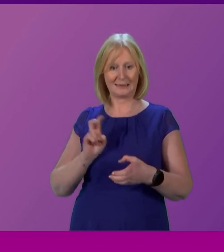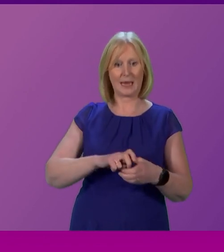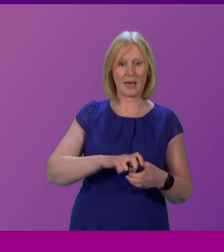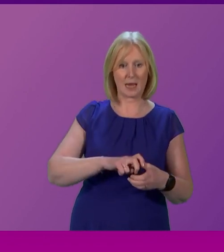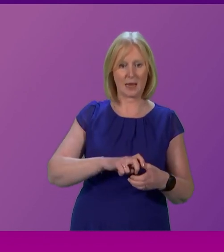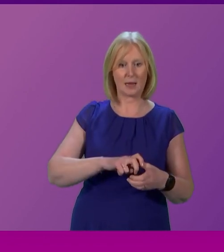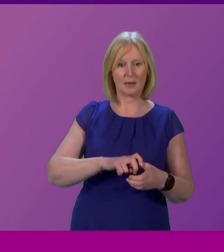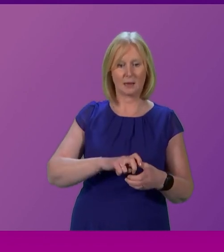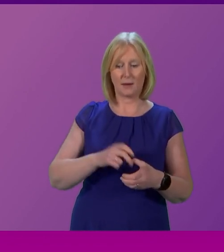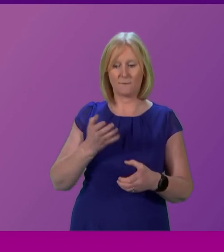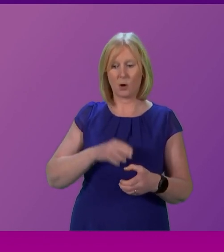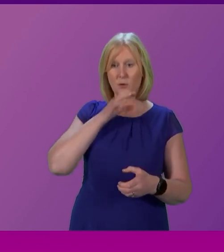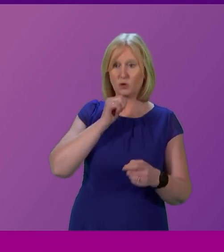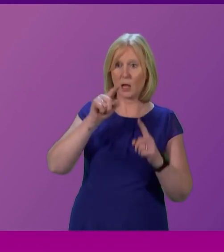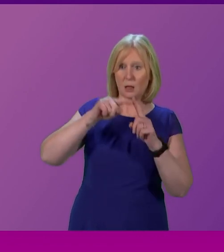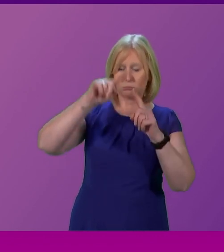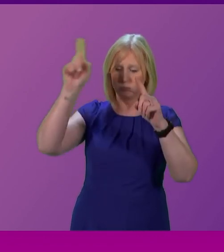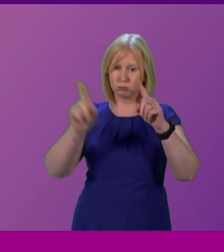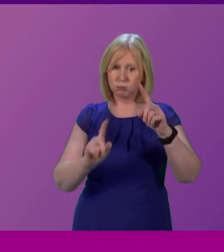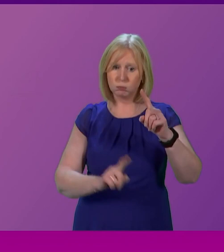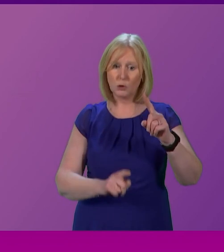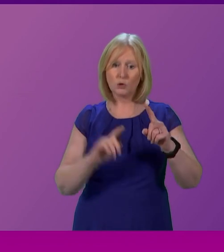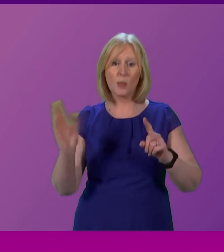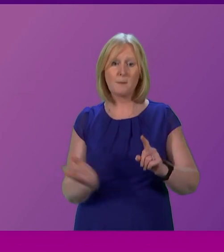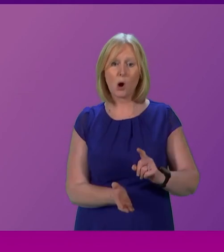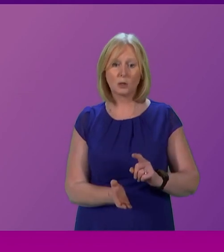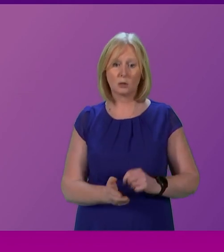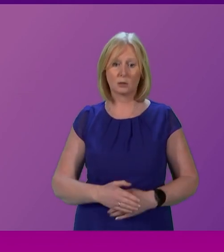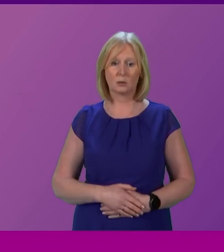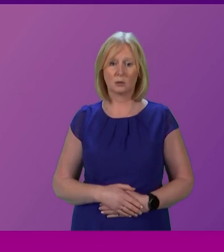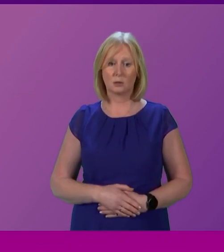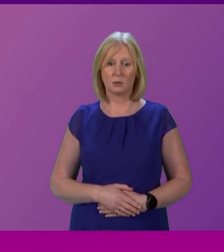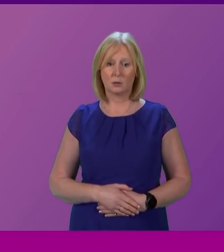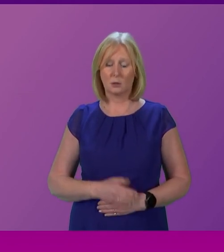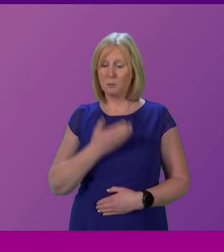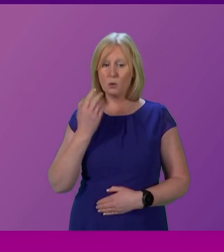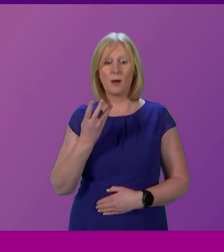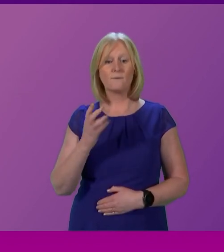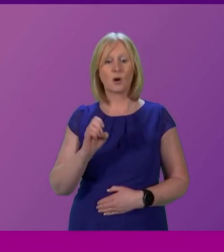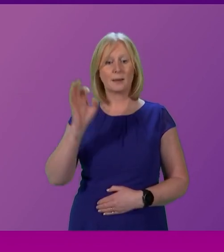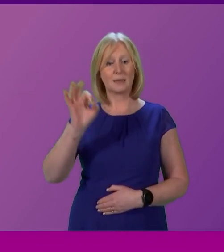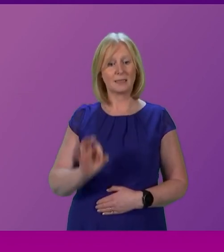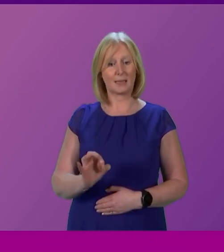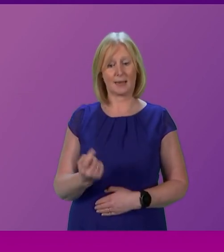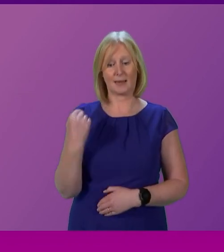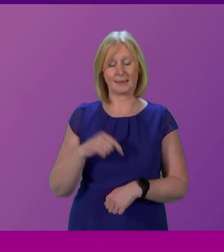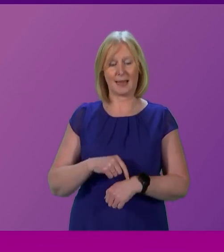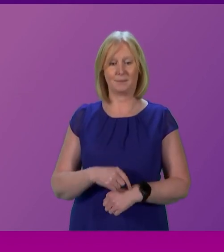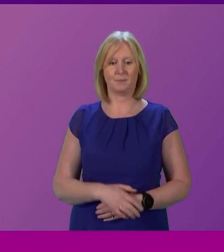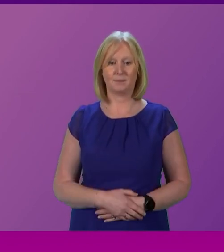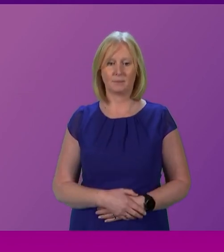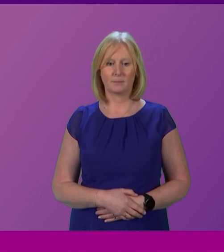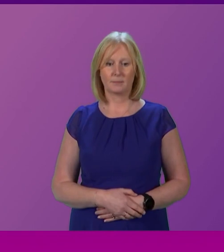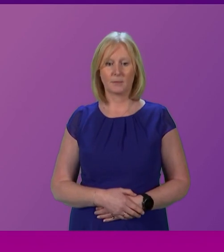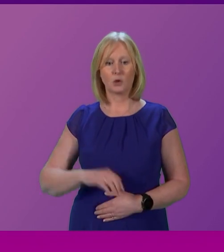that's from Shetland to the Borders. We're out. There was no 40% rule then. The argument that the Scottish